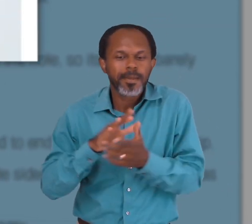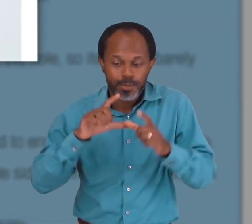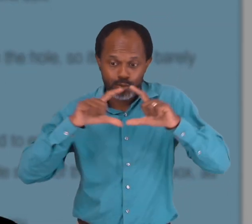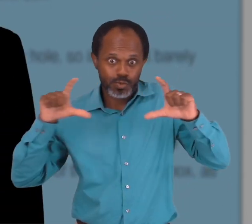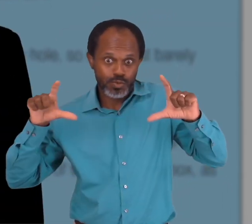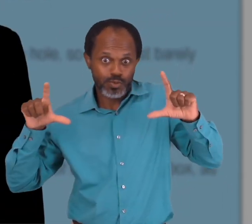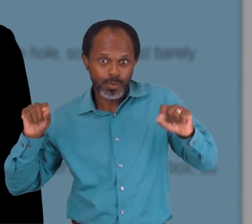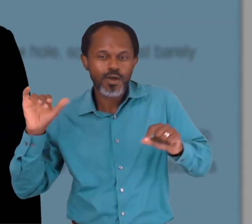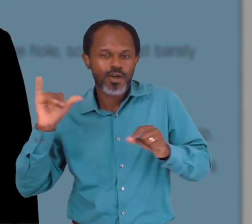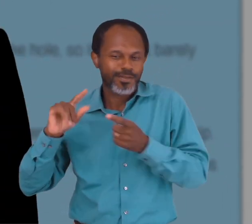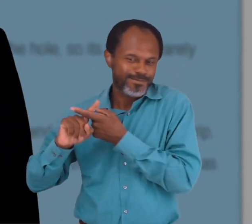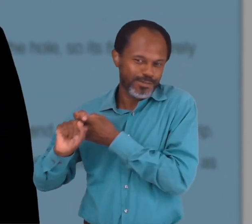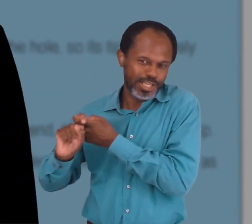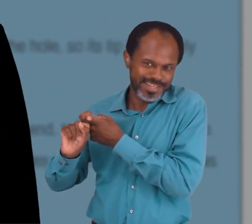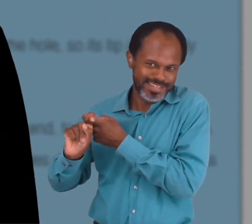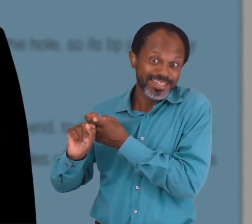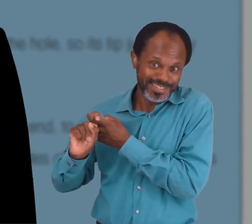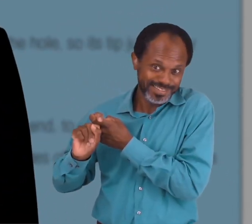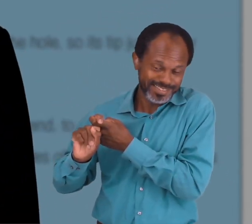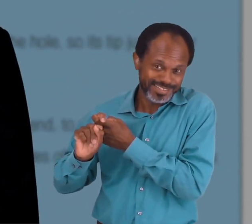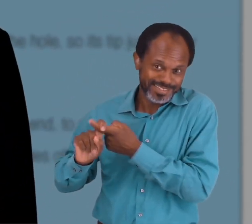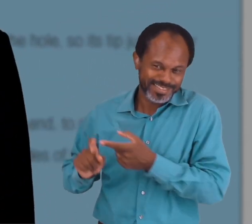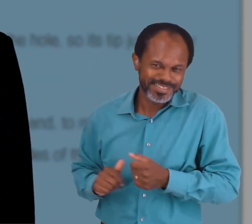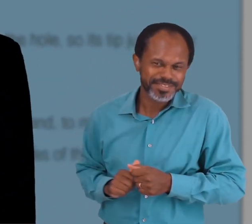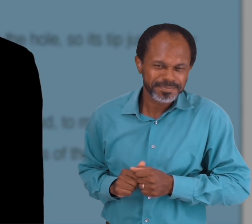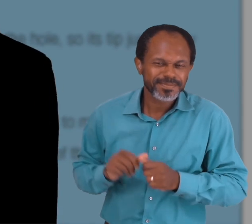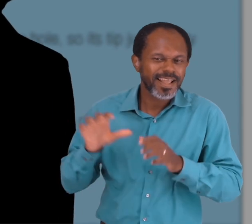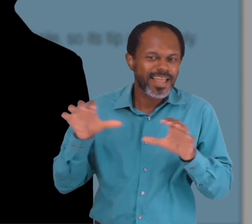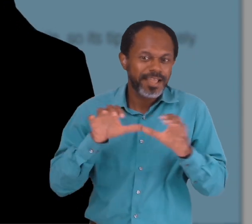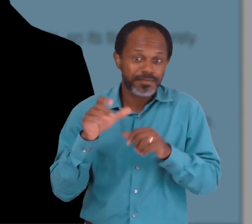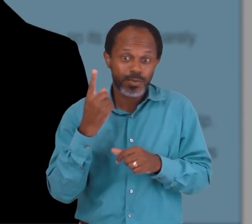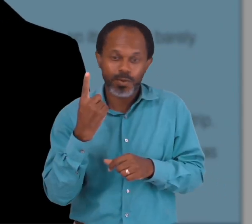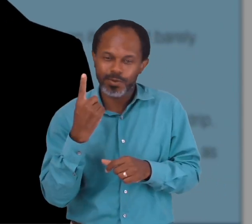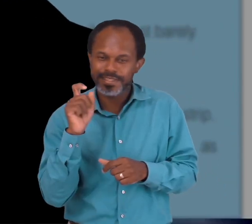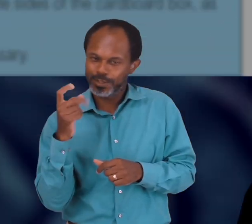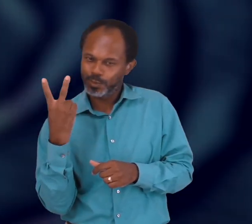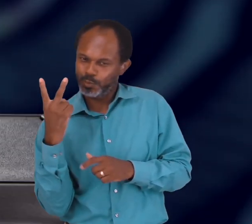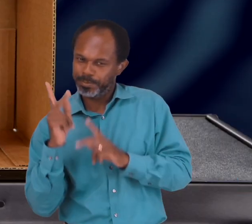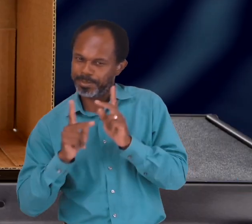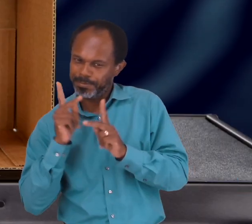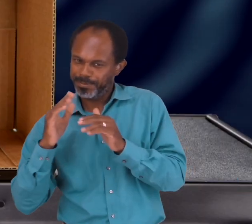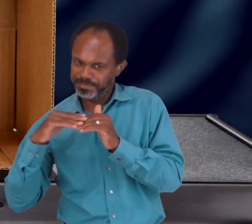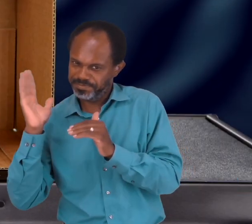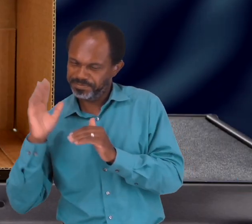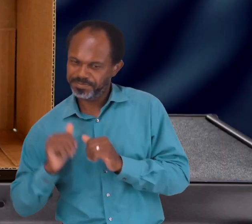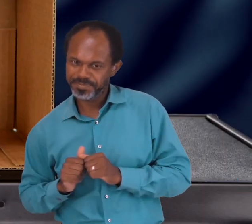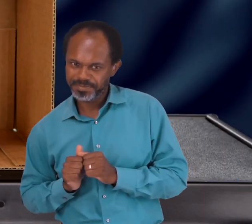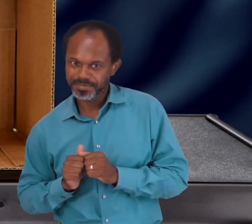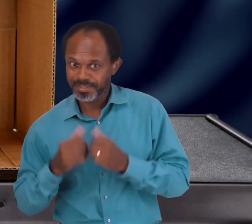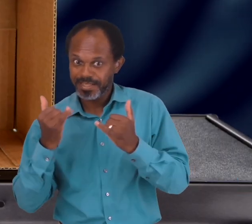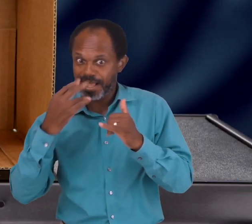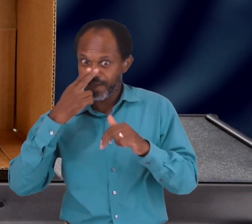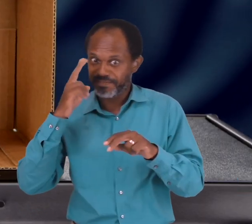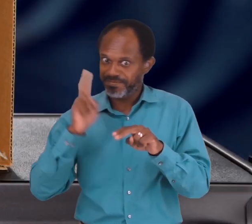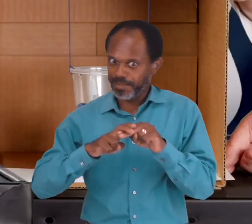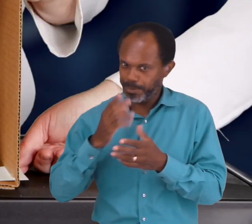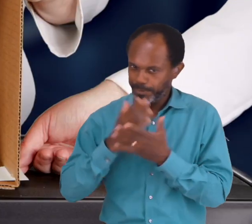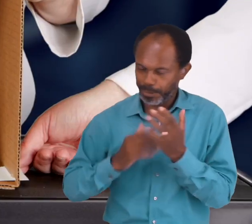and a friend because this is an activity for at least two people. Now comes the fun part. One